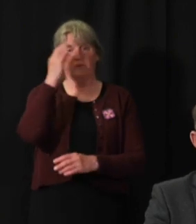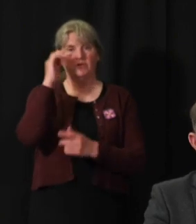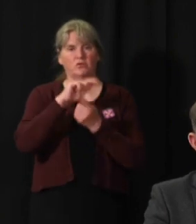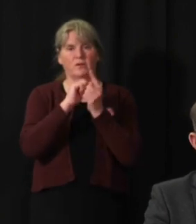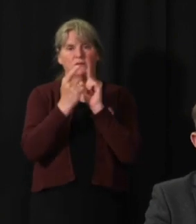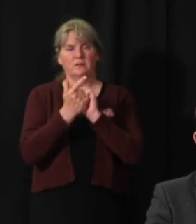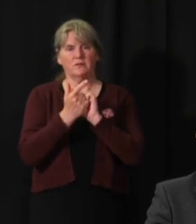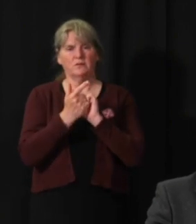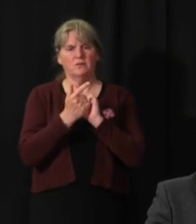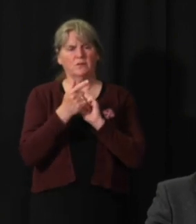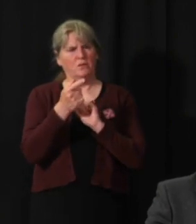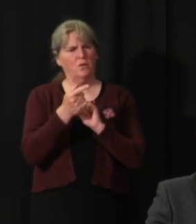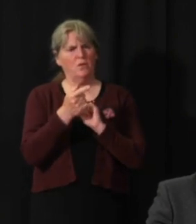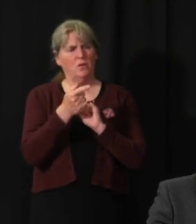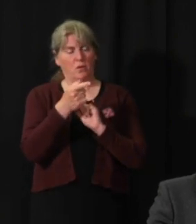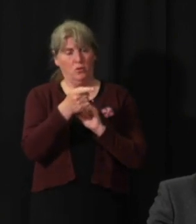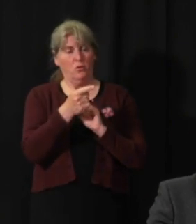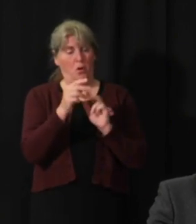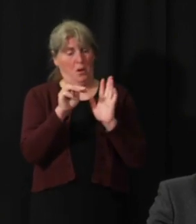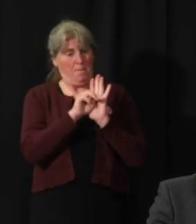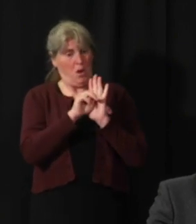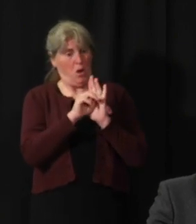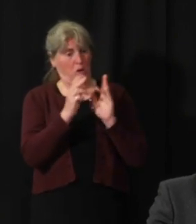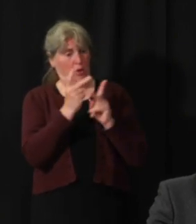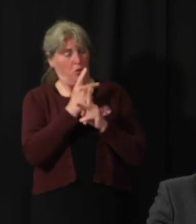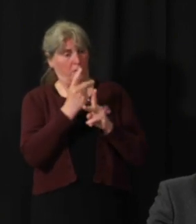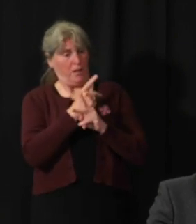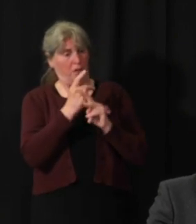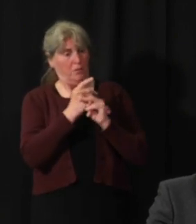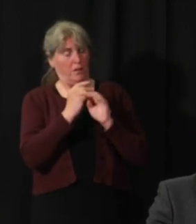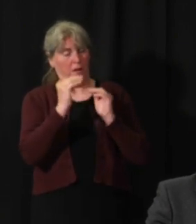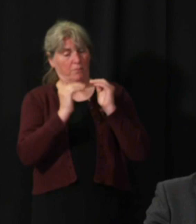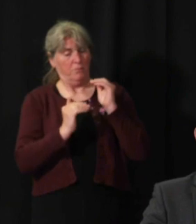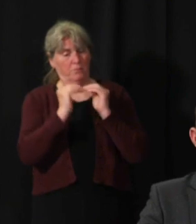the margin of error that you can have with these models?